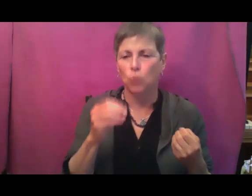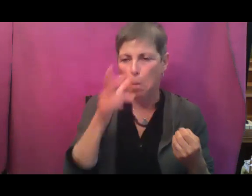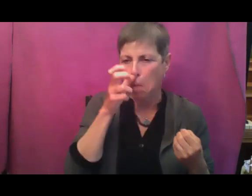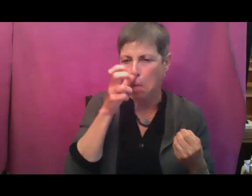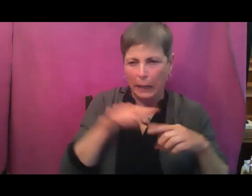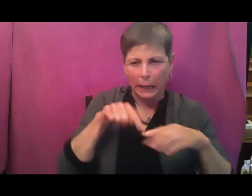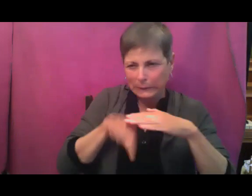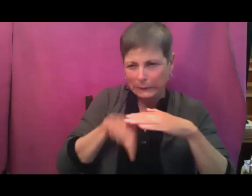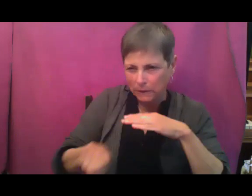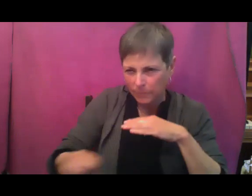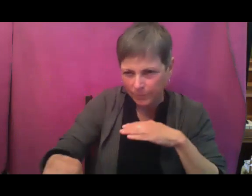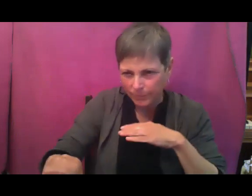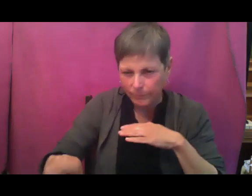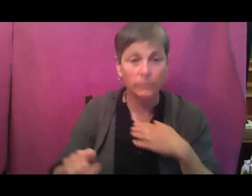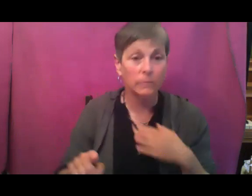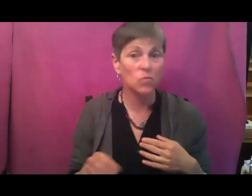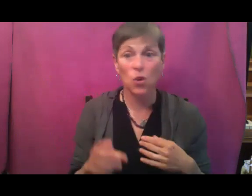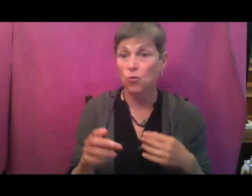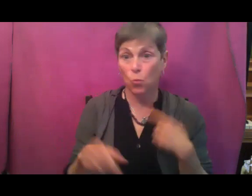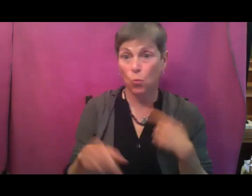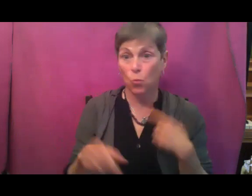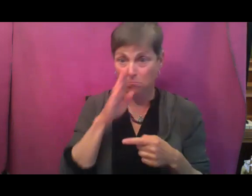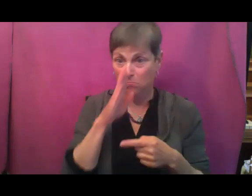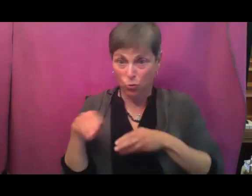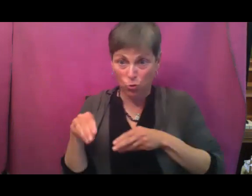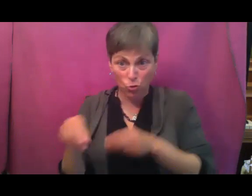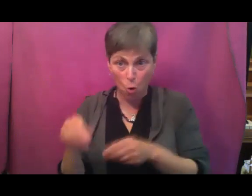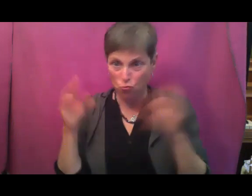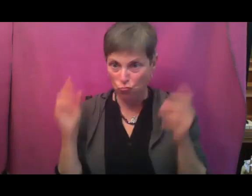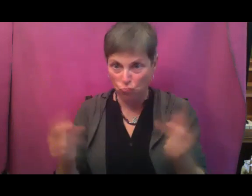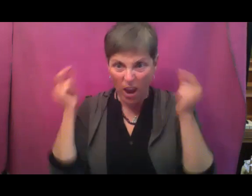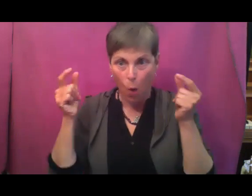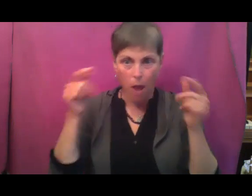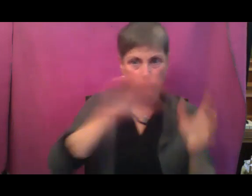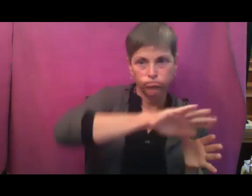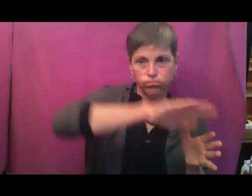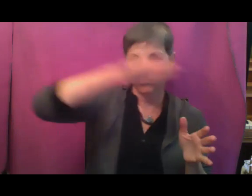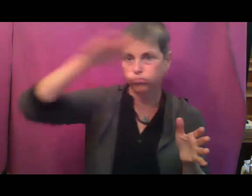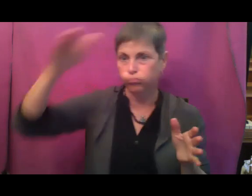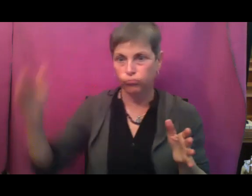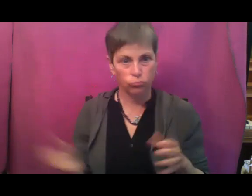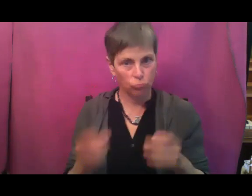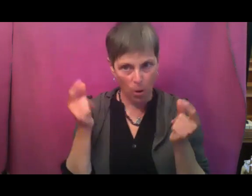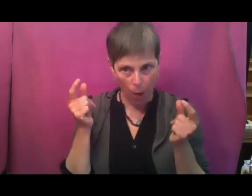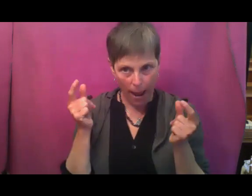as we plant our seeds or transplant. And then we only remove it to do any